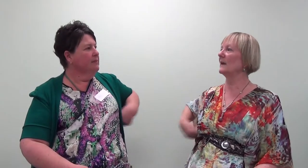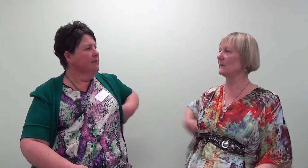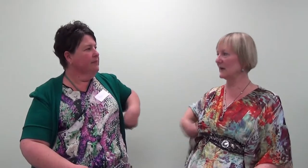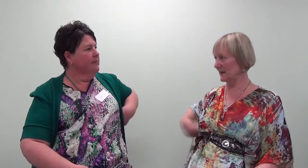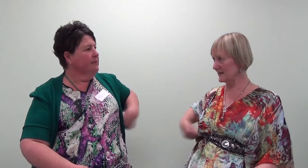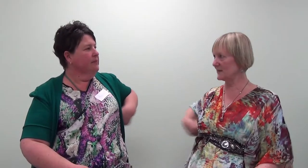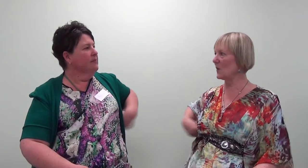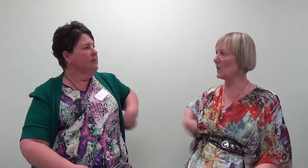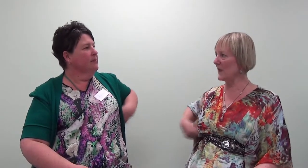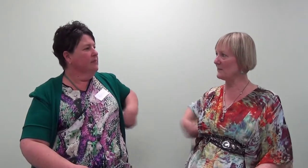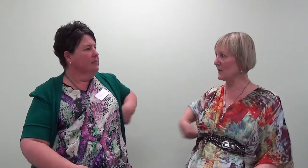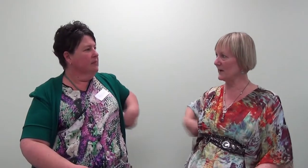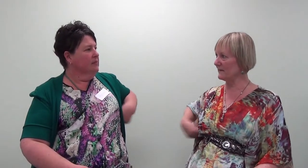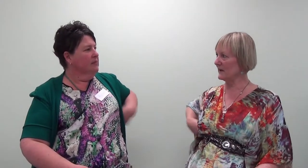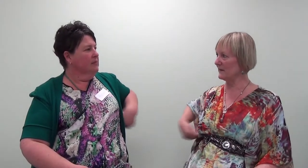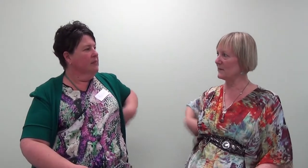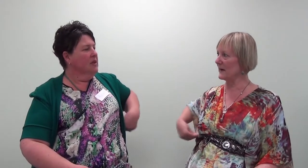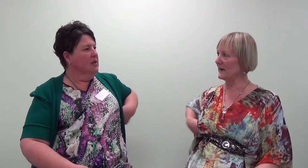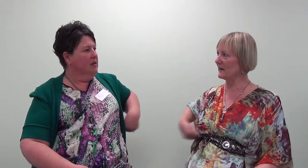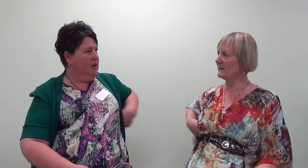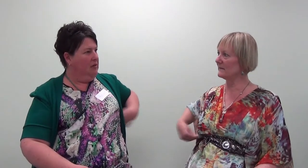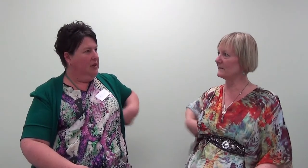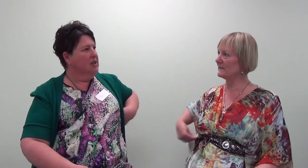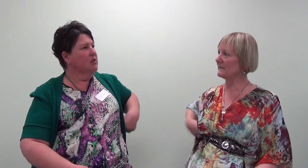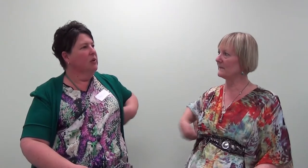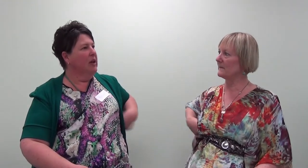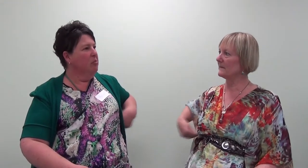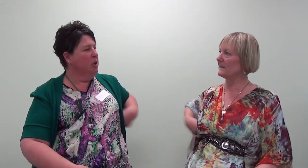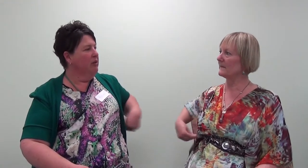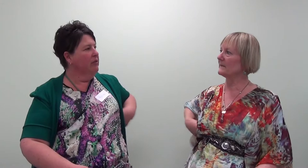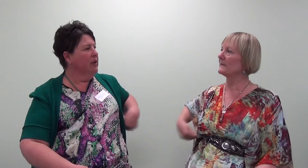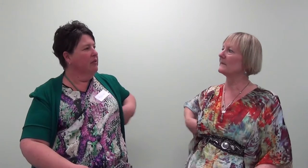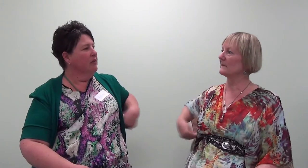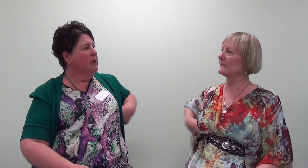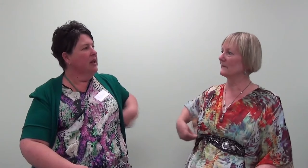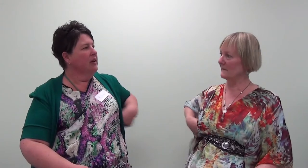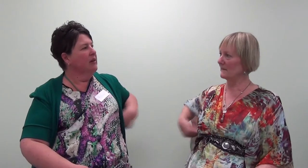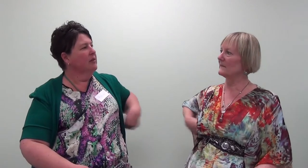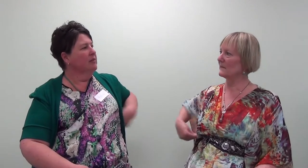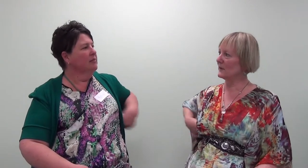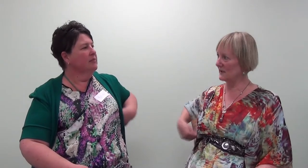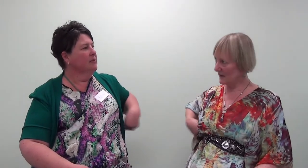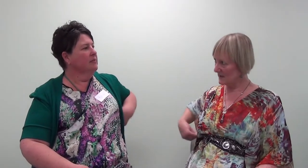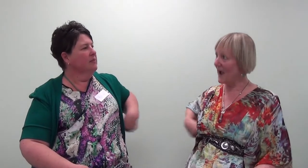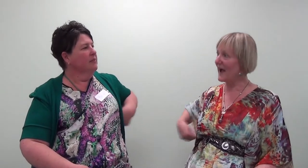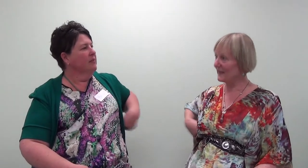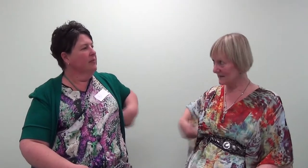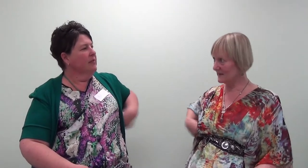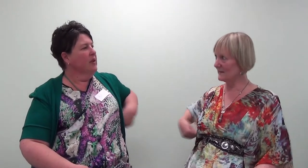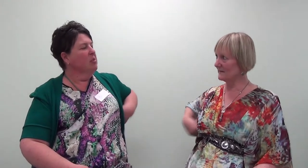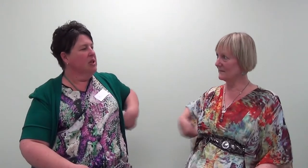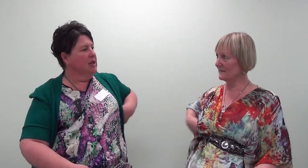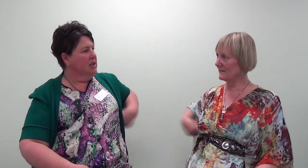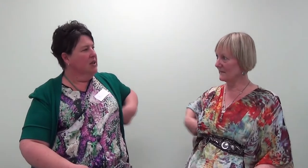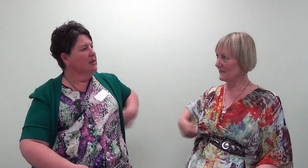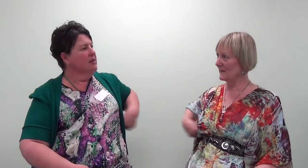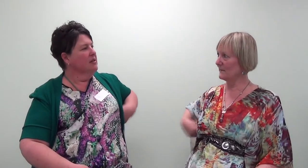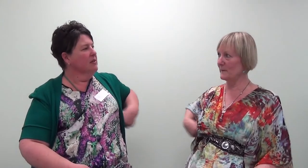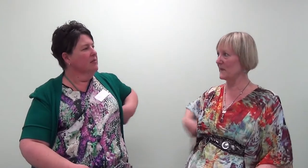And release all that burning feeling from my neck. And release all that burning feeling from my neck. Protecting others. Protecting others. From